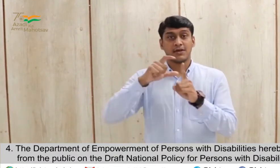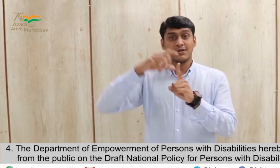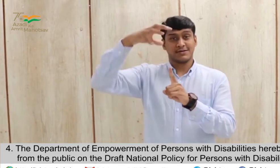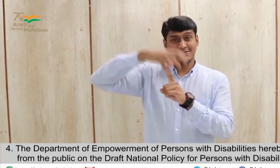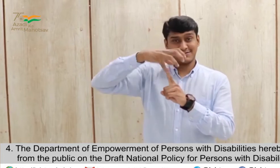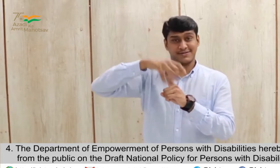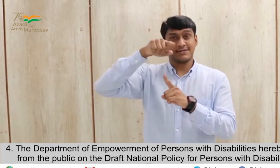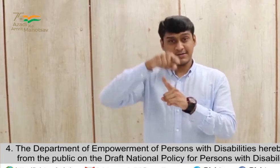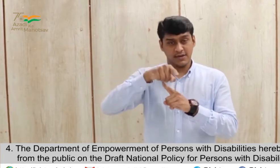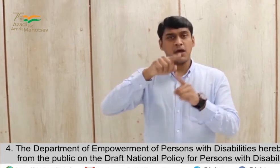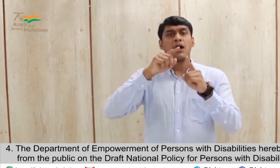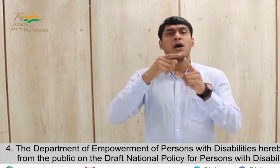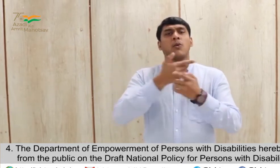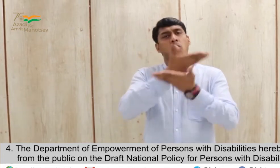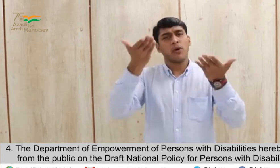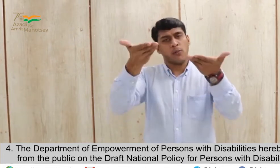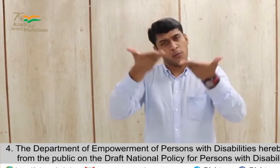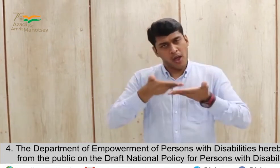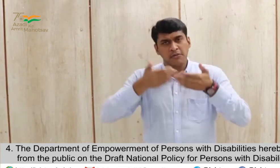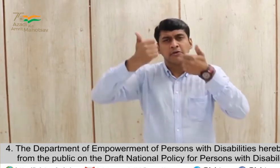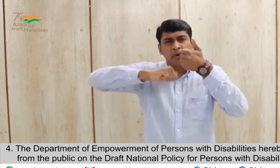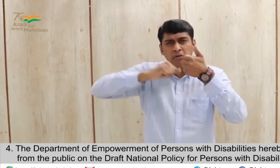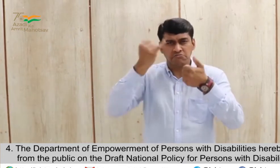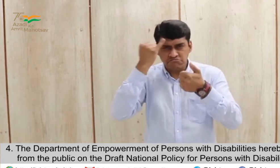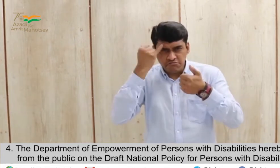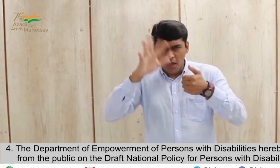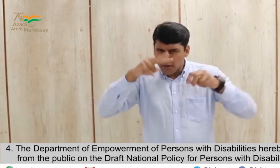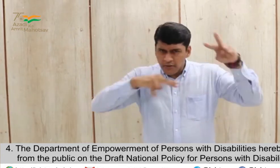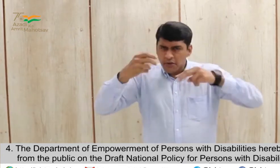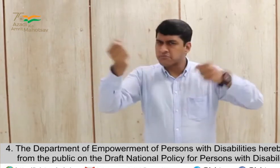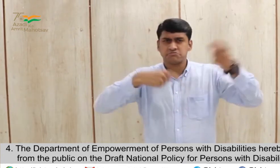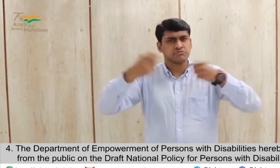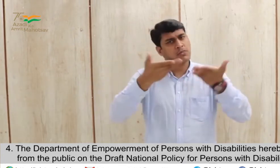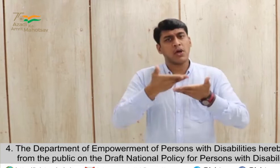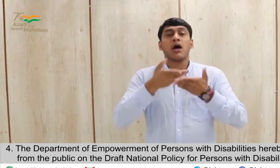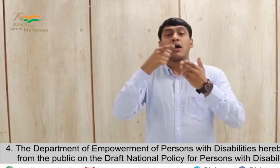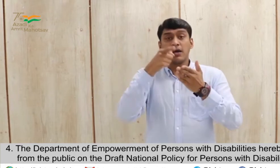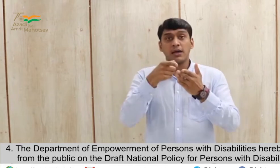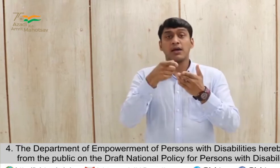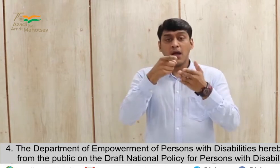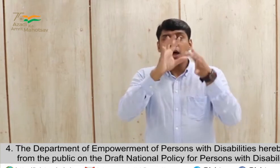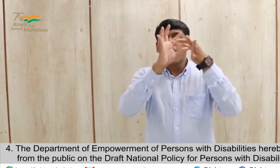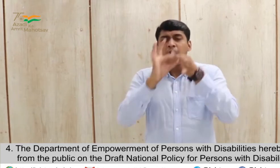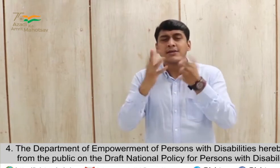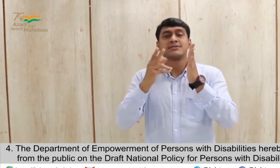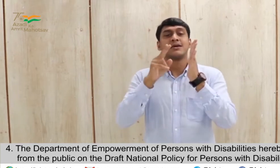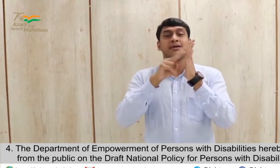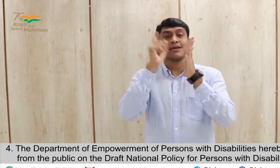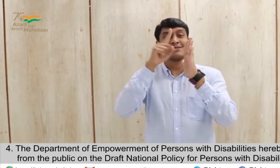4. The Department of Empowerment of Persons with Disabilities hereby invites comments from the public on the draft national policy for